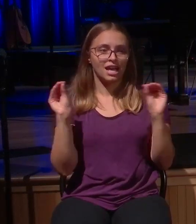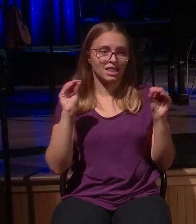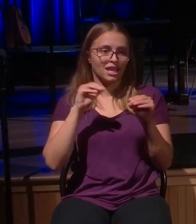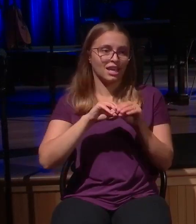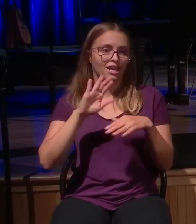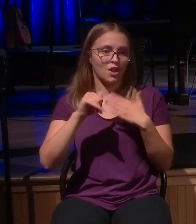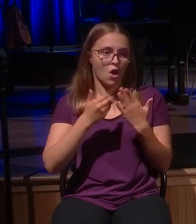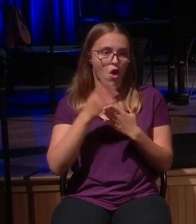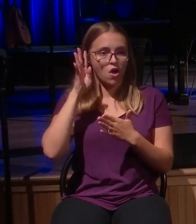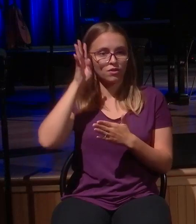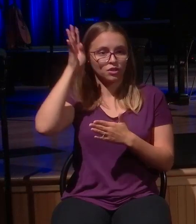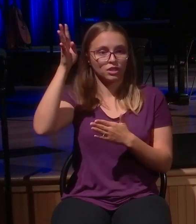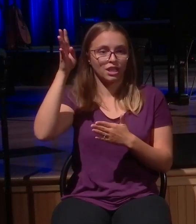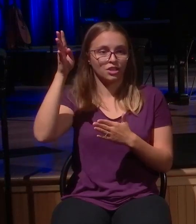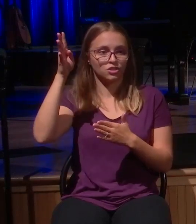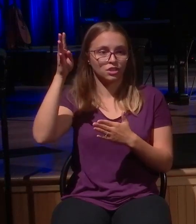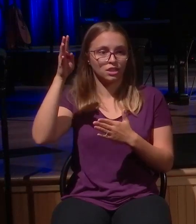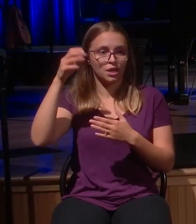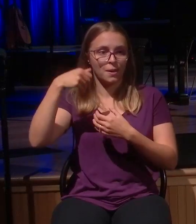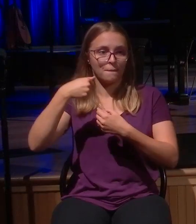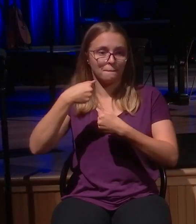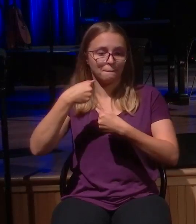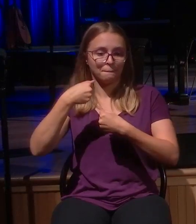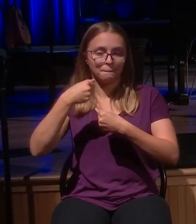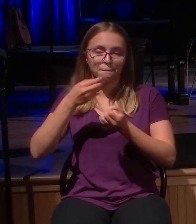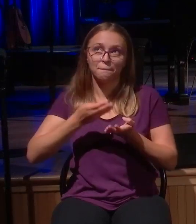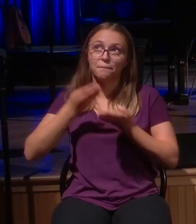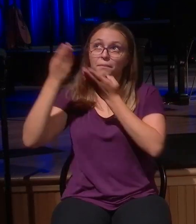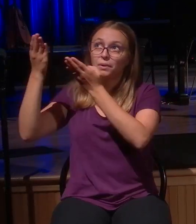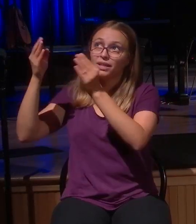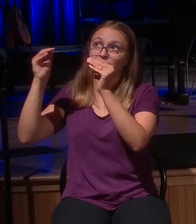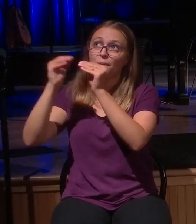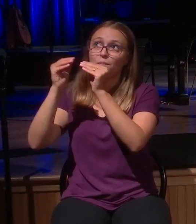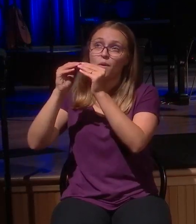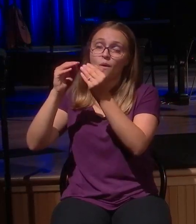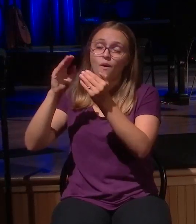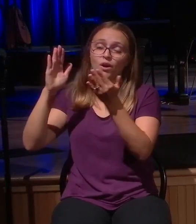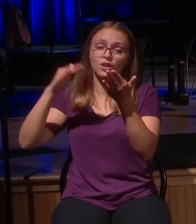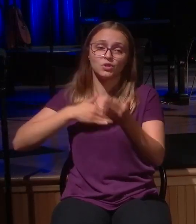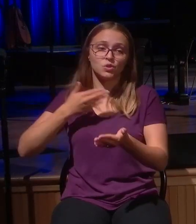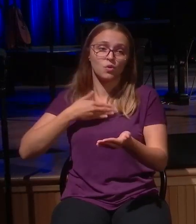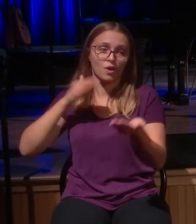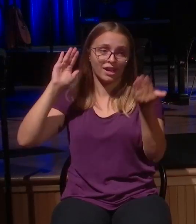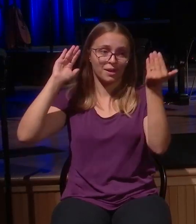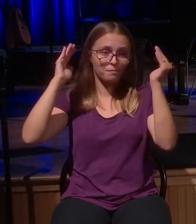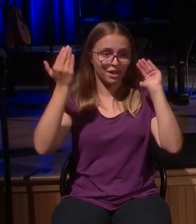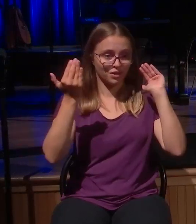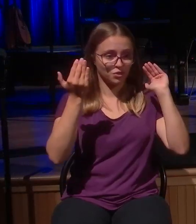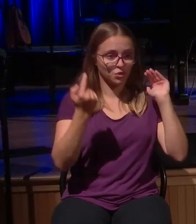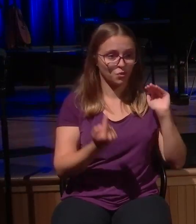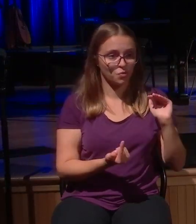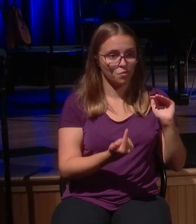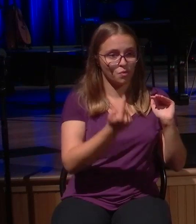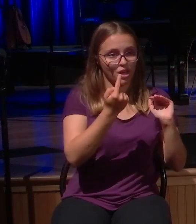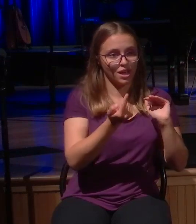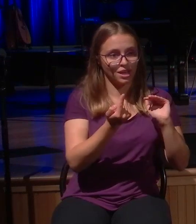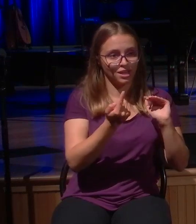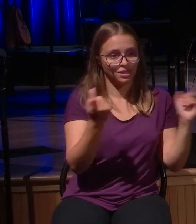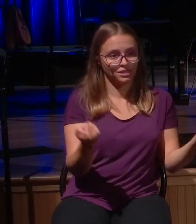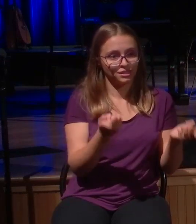admits their need of God. As we consider now and wrapping up and just reflecting upon the action steps. New Hope, just ponder for